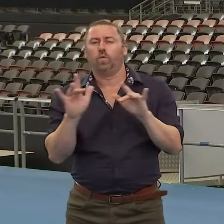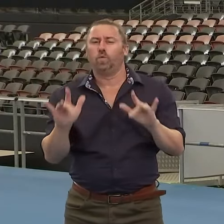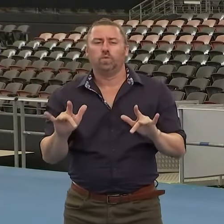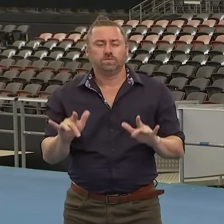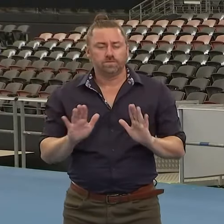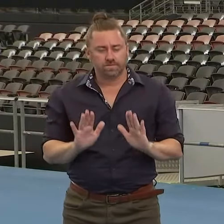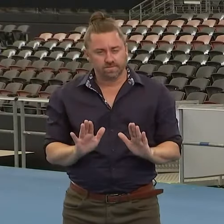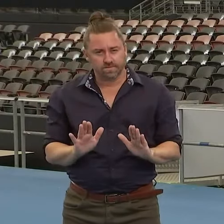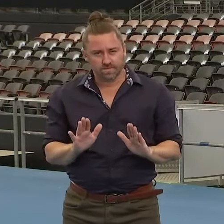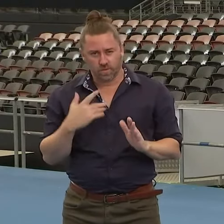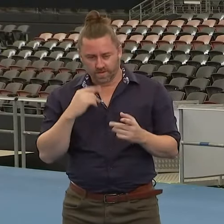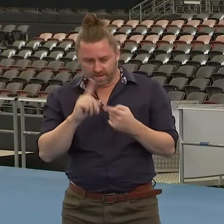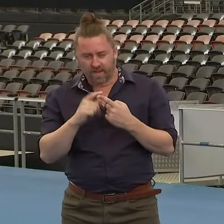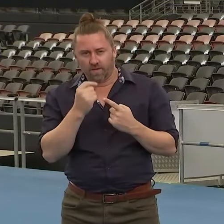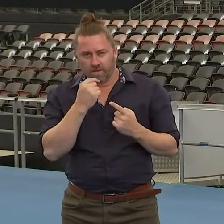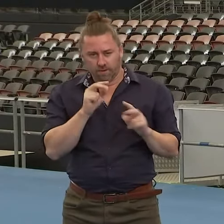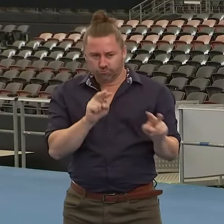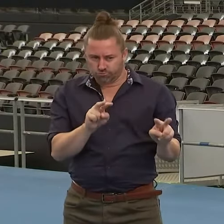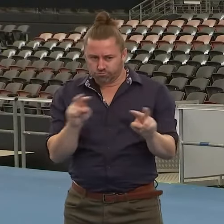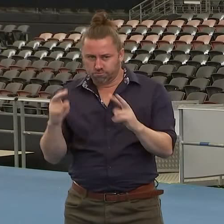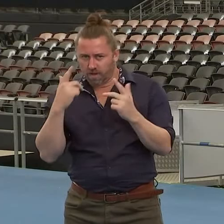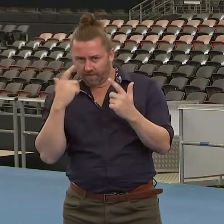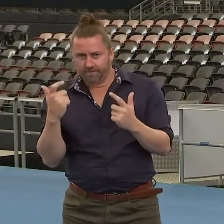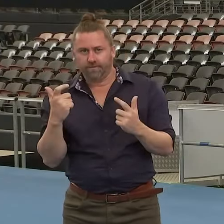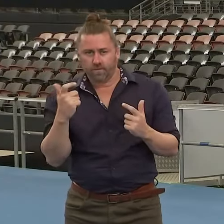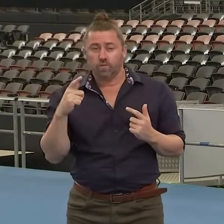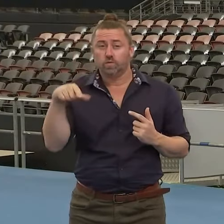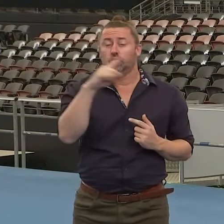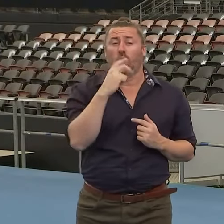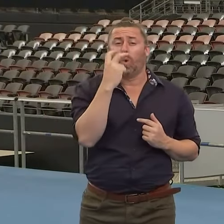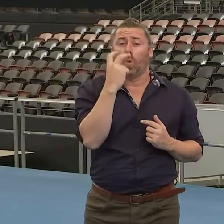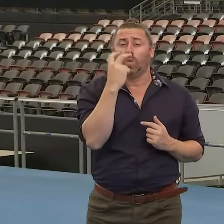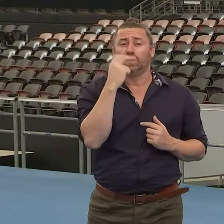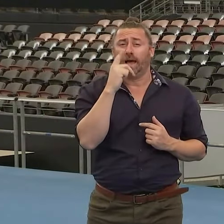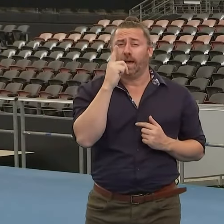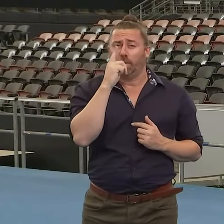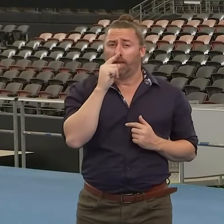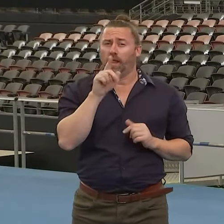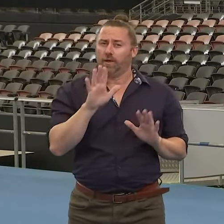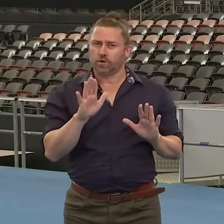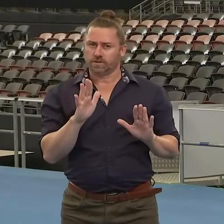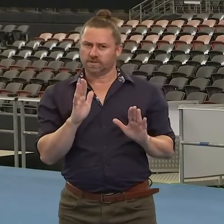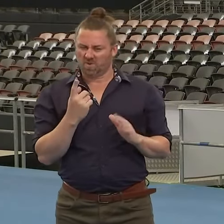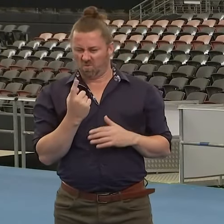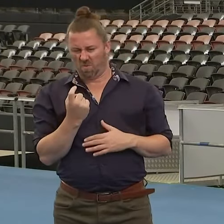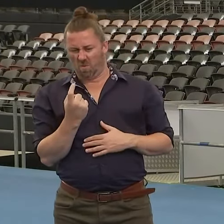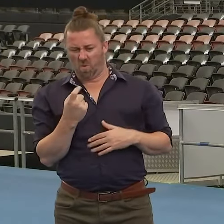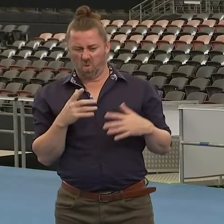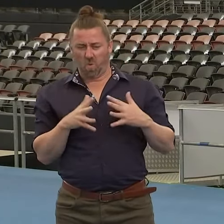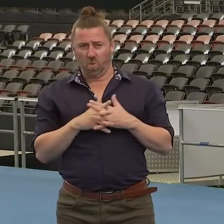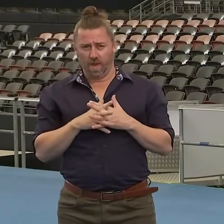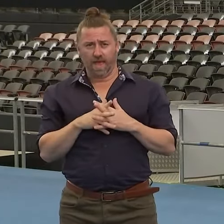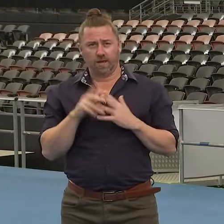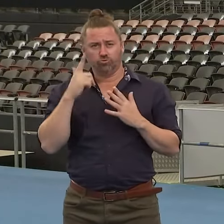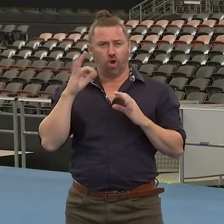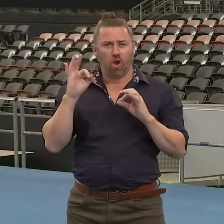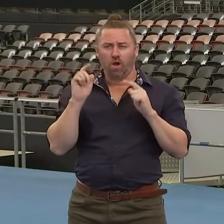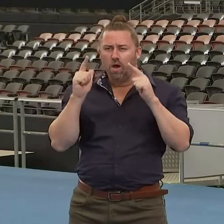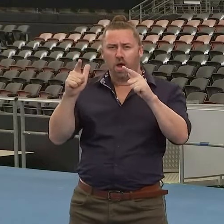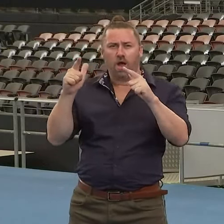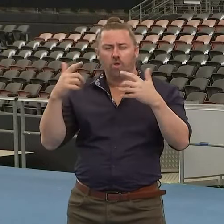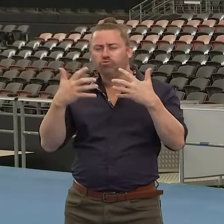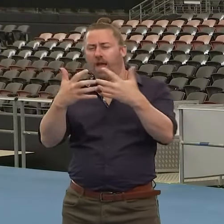I still stress that advice to our elderly about not going to crowded places